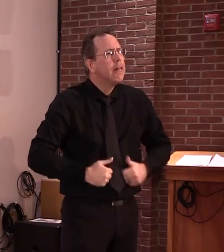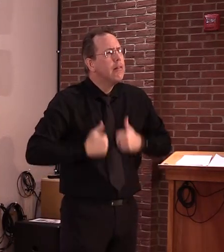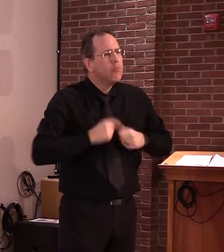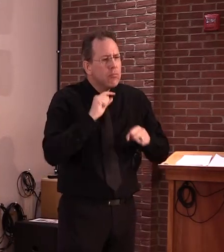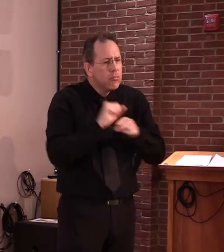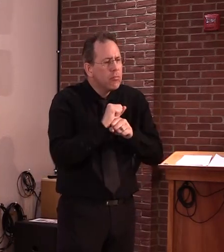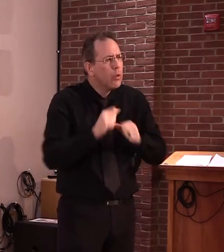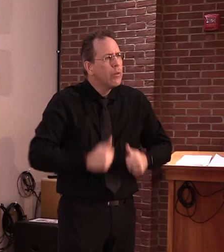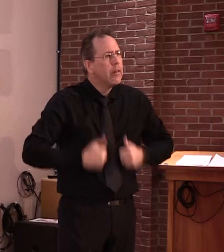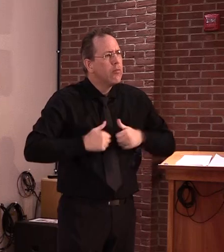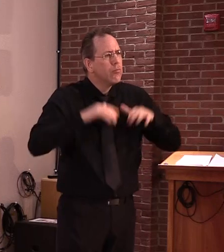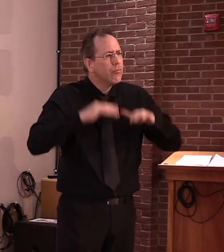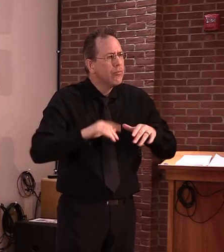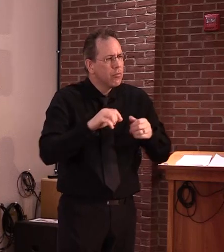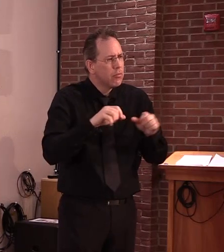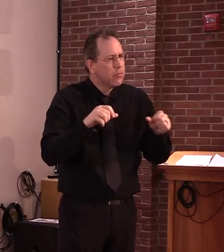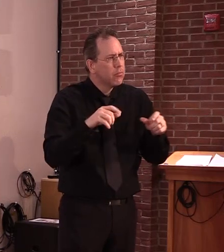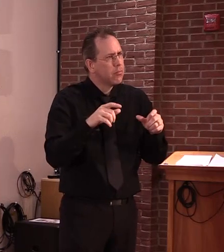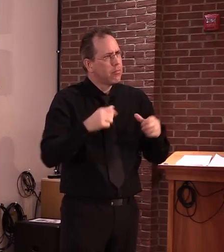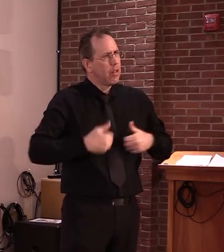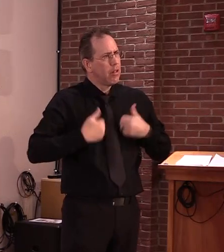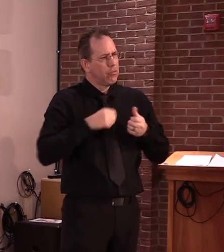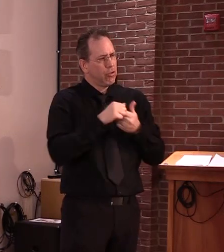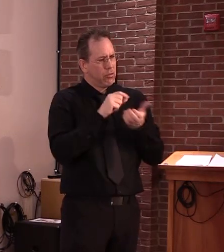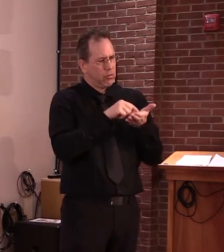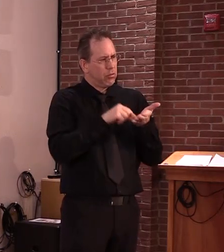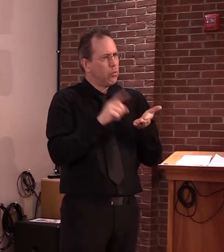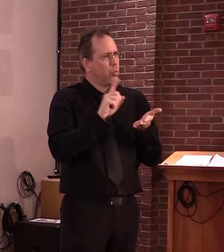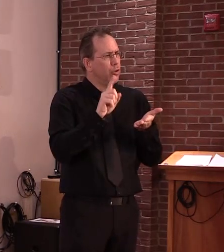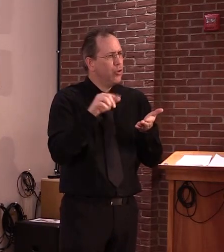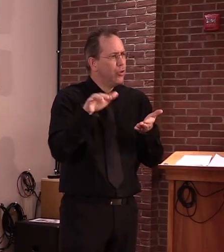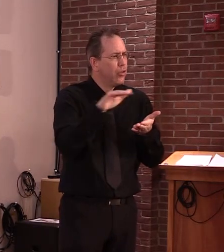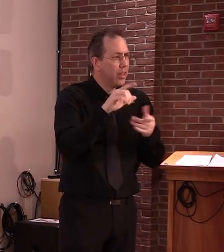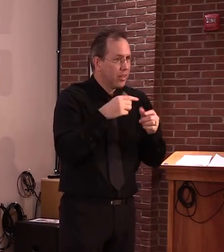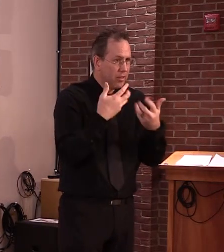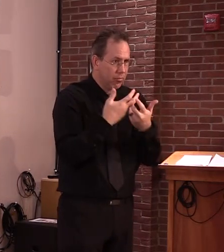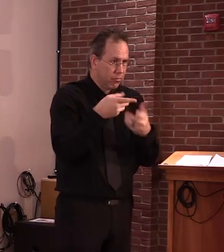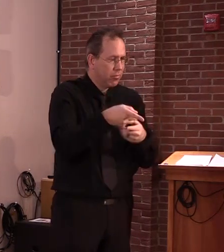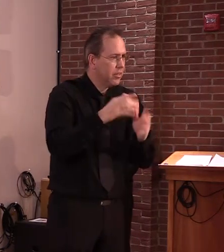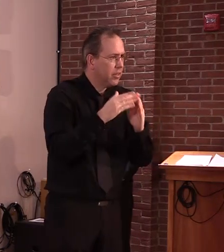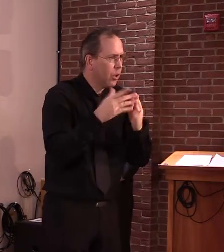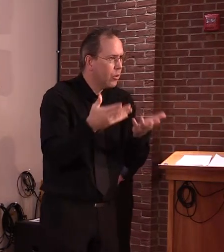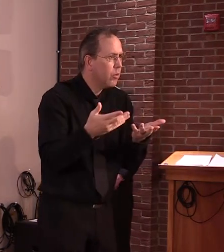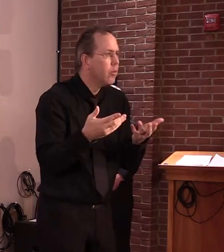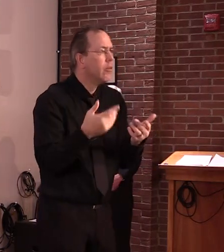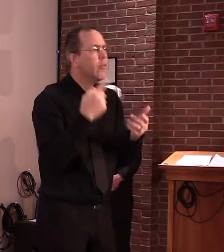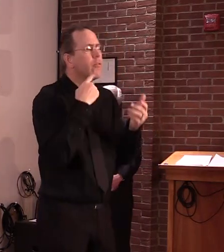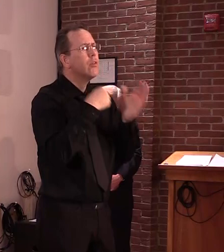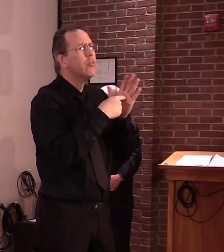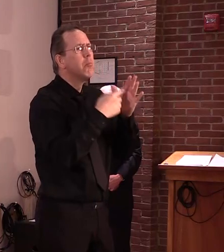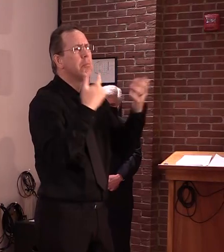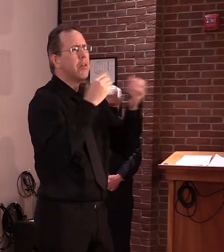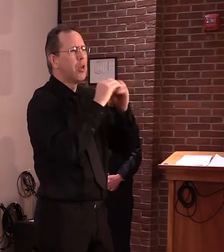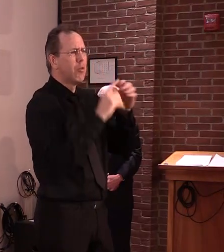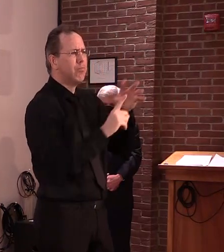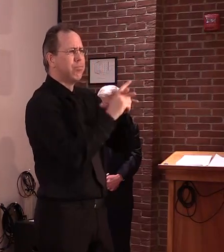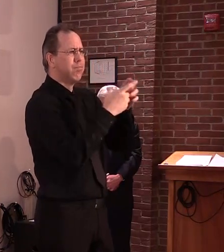if that kind of just highlights a little bit of a bigger problem in the sense that we're not collecting enough data